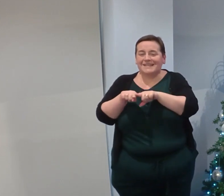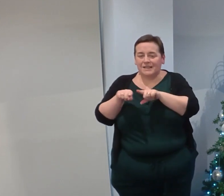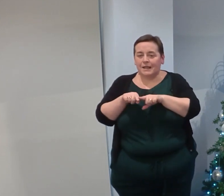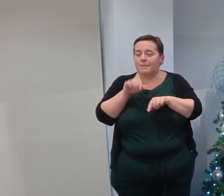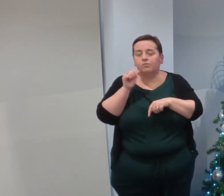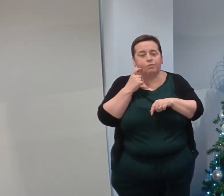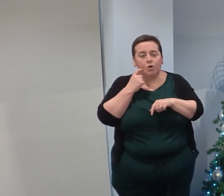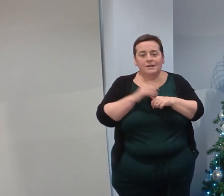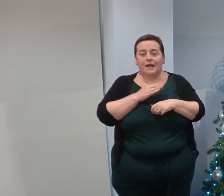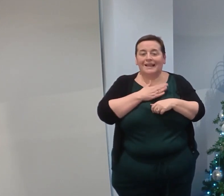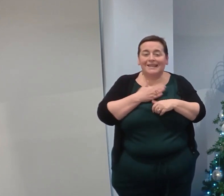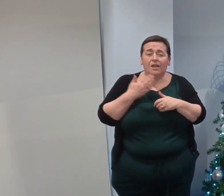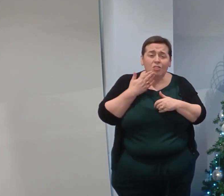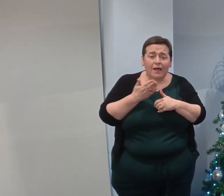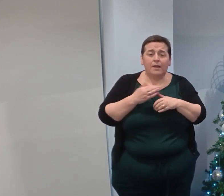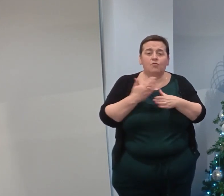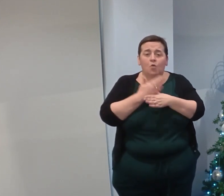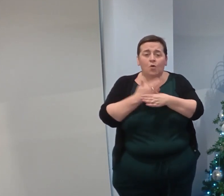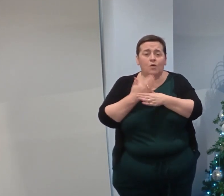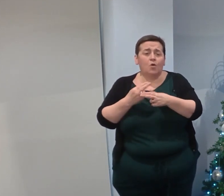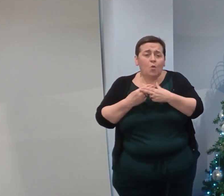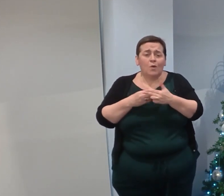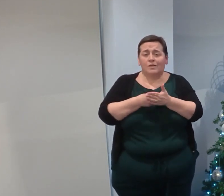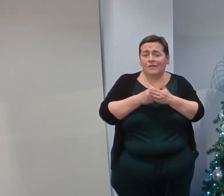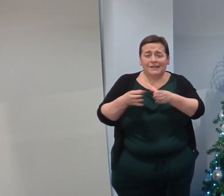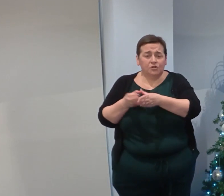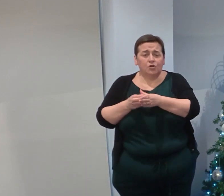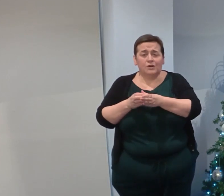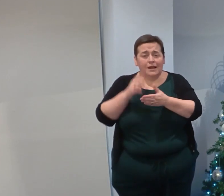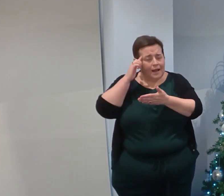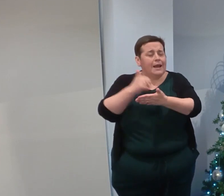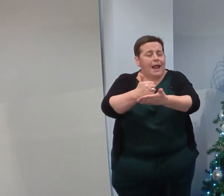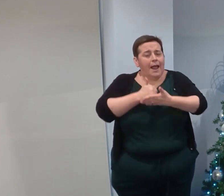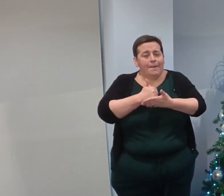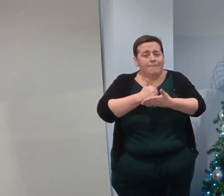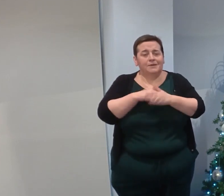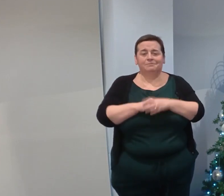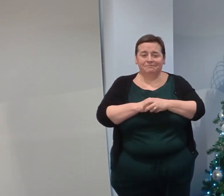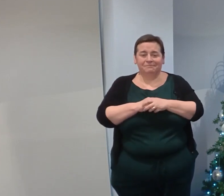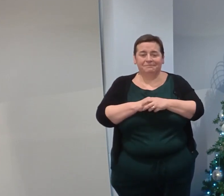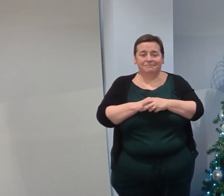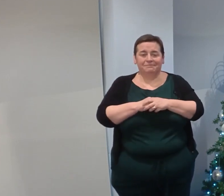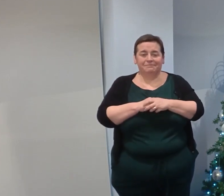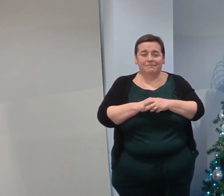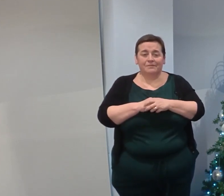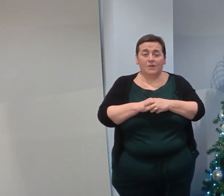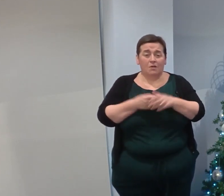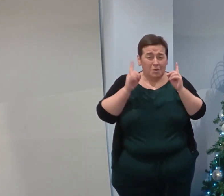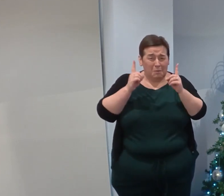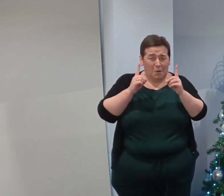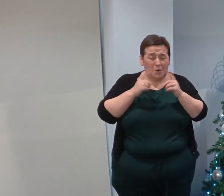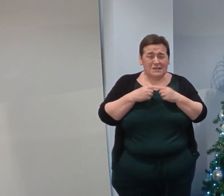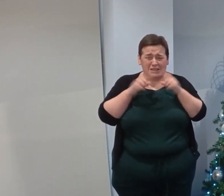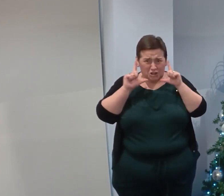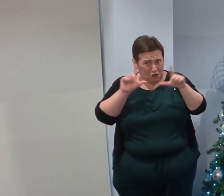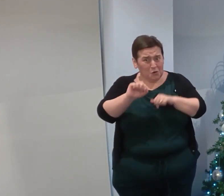them for working so hard with the finance department and helping to keep us on an uneven financial keel. If they give you